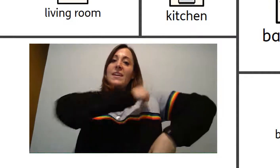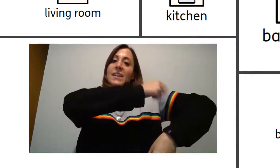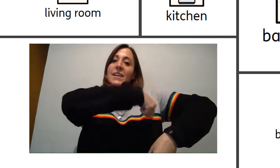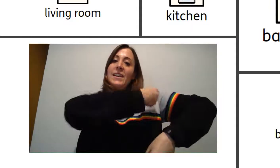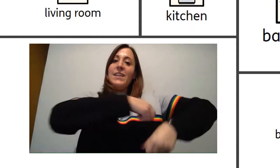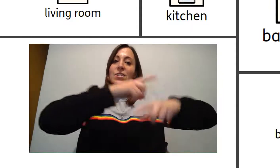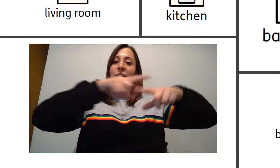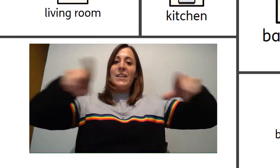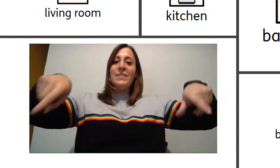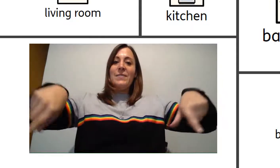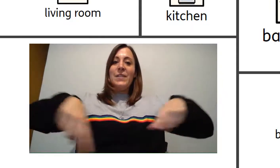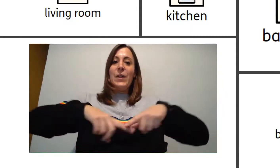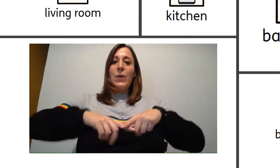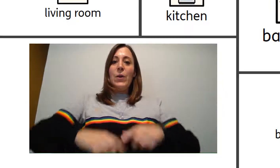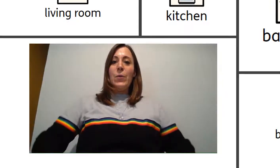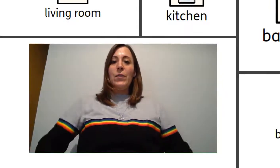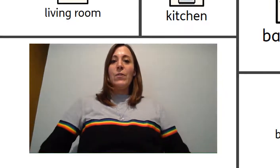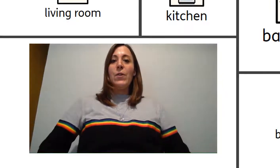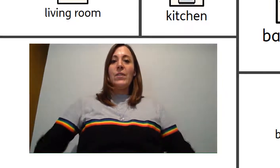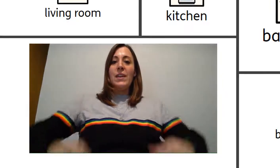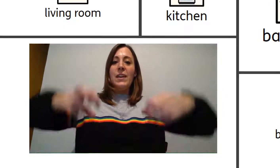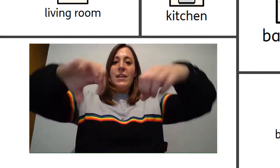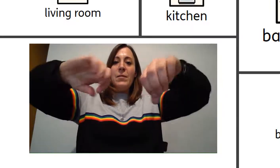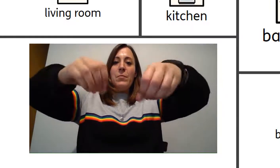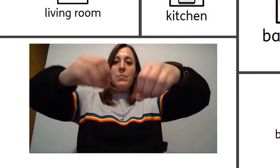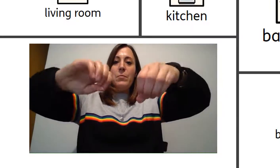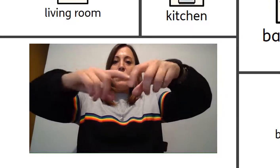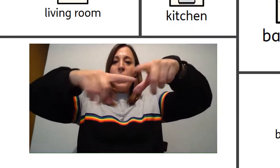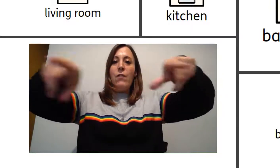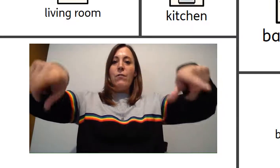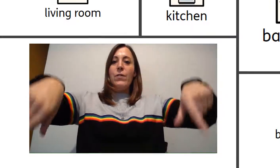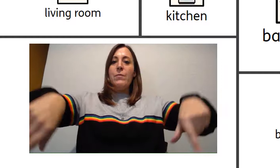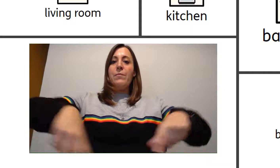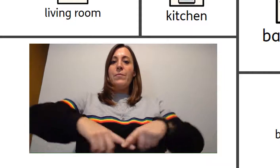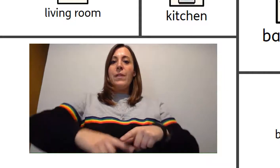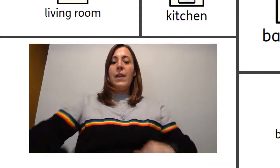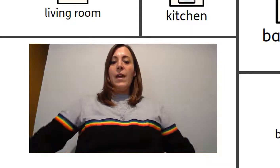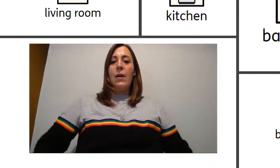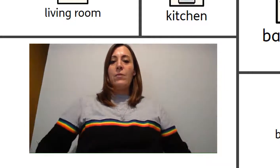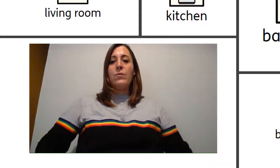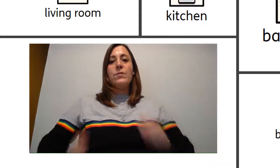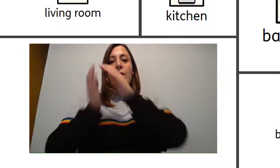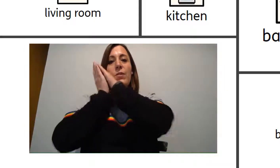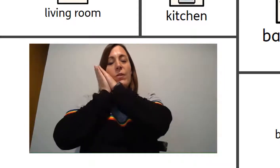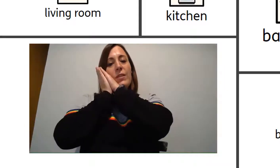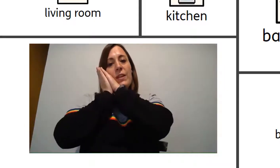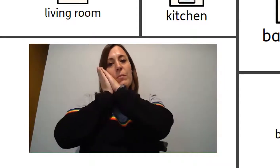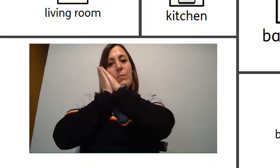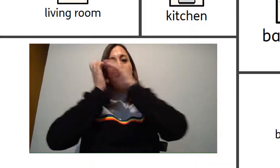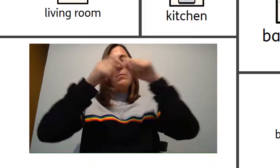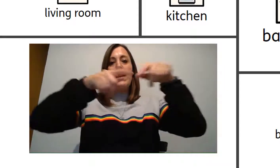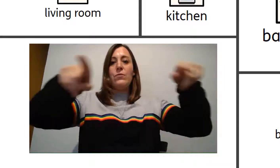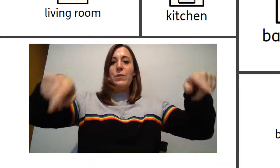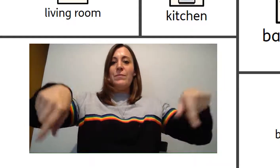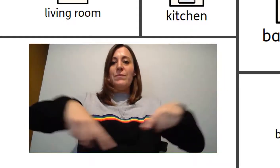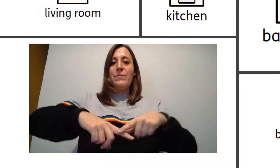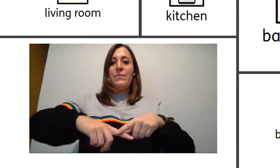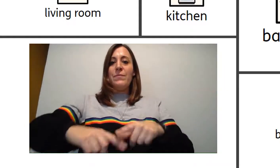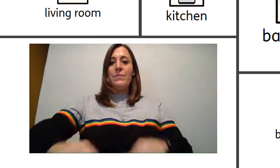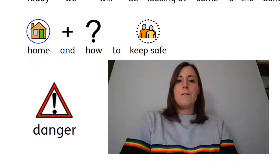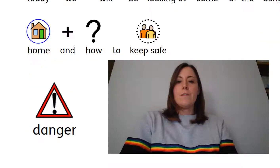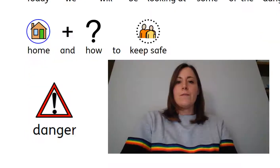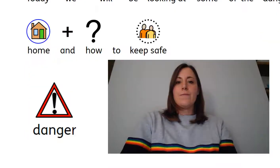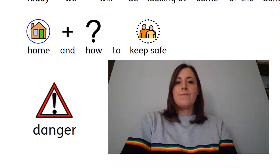the kitchen, we've got the bathroom and we've also got the bedroom.